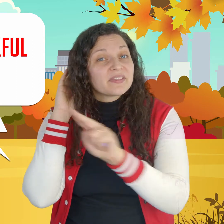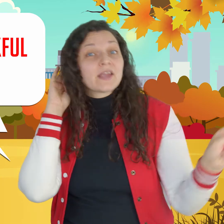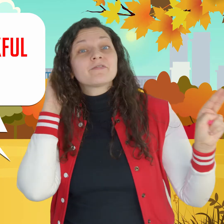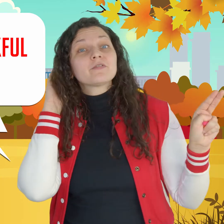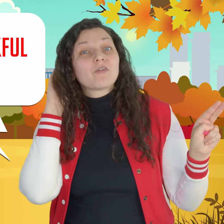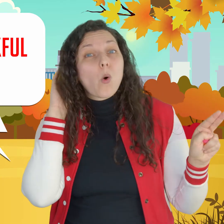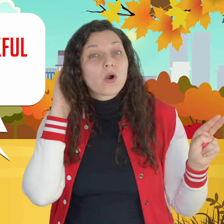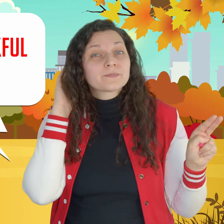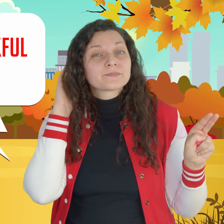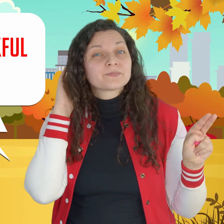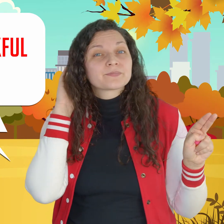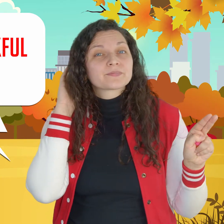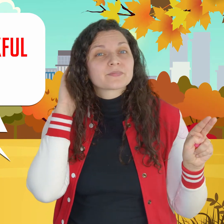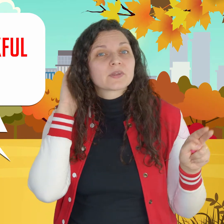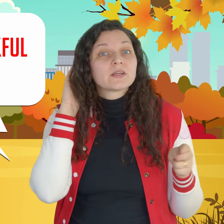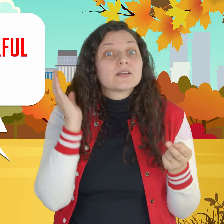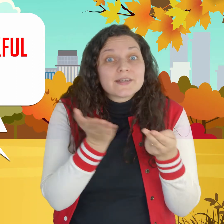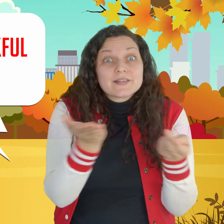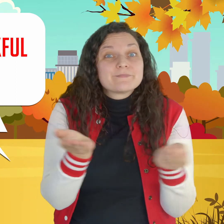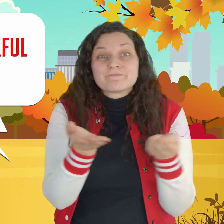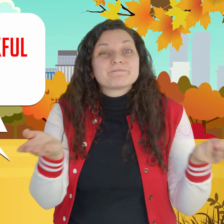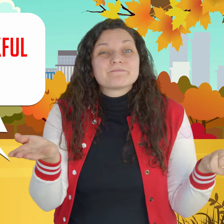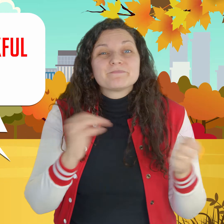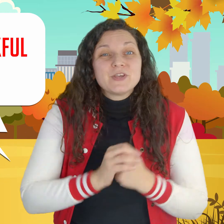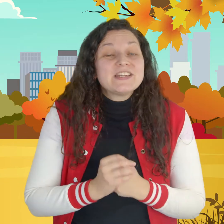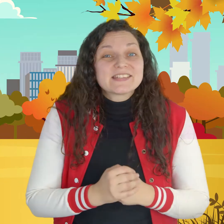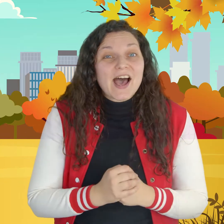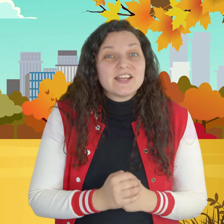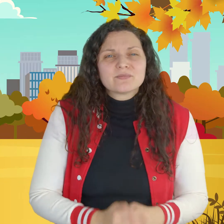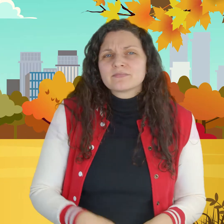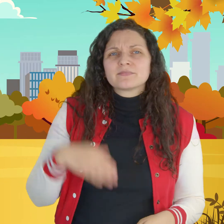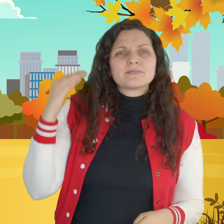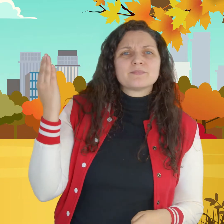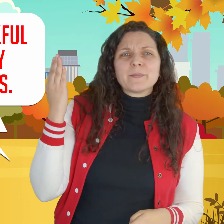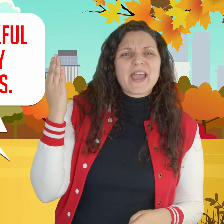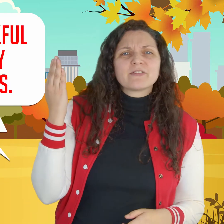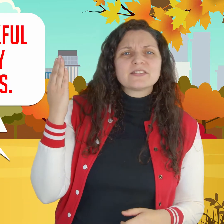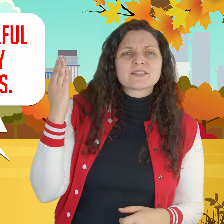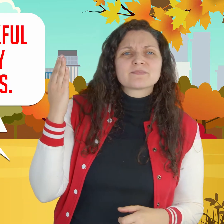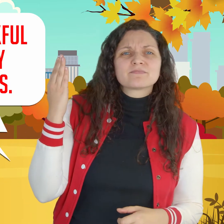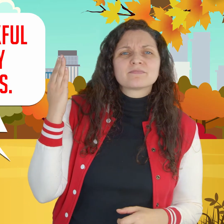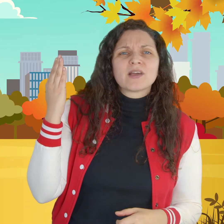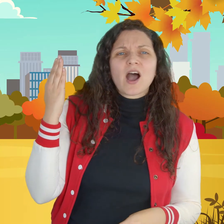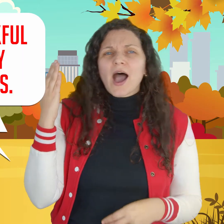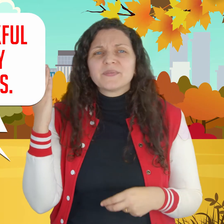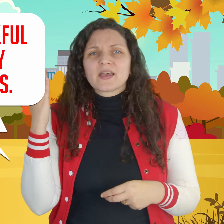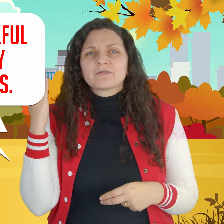thankful for you decide my parents I'm thankful